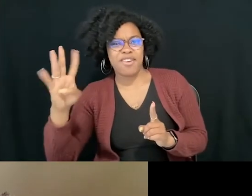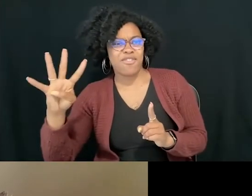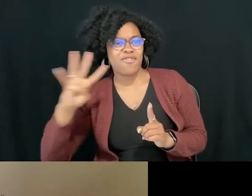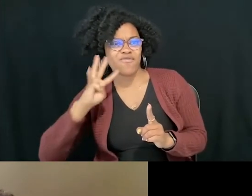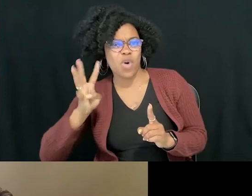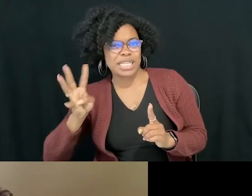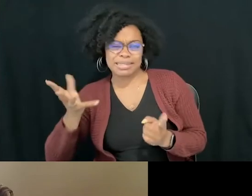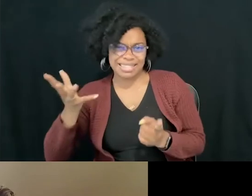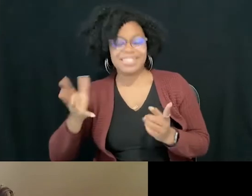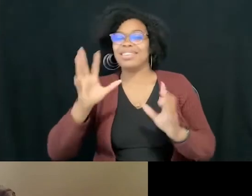Okay, so I'm gonna ask you one more question.